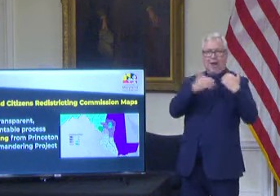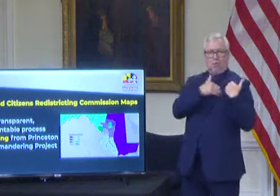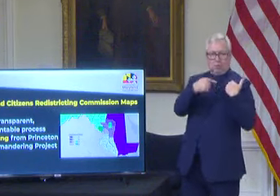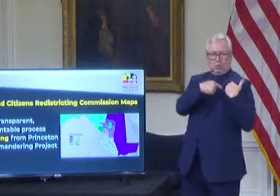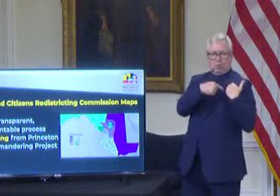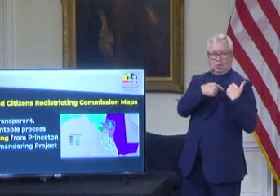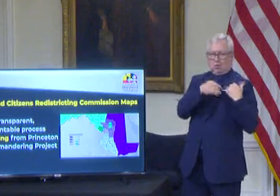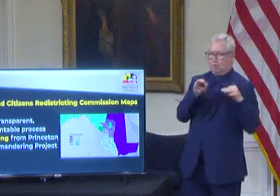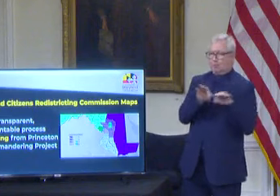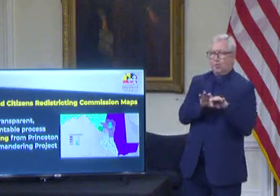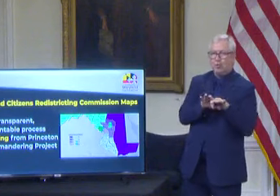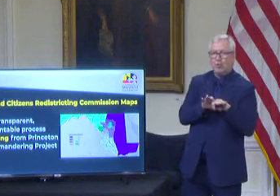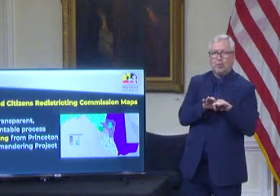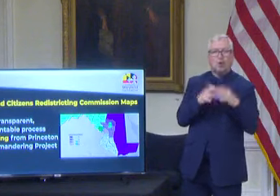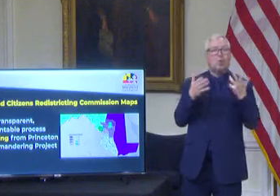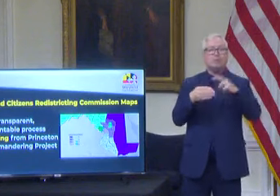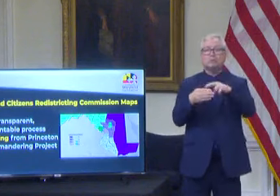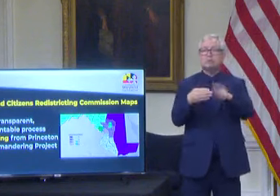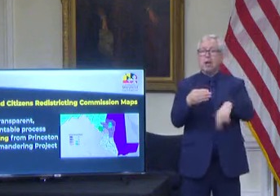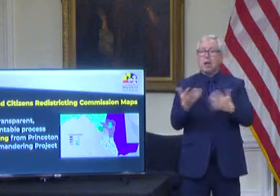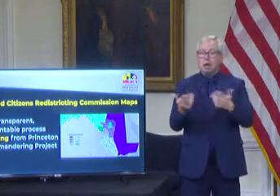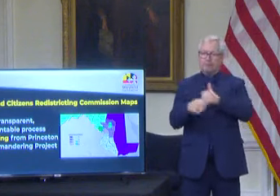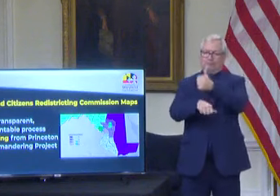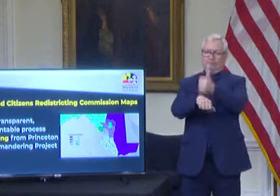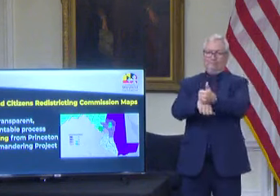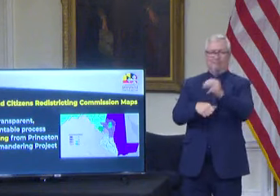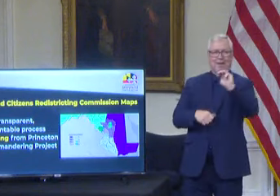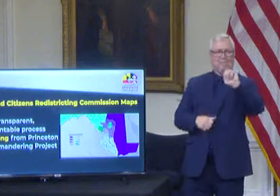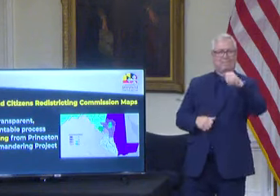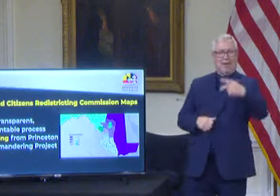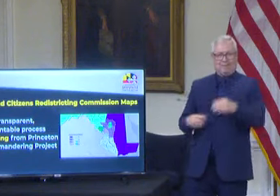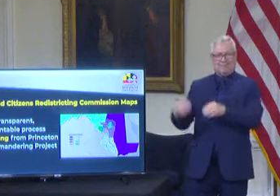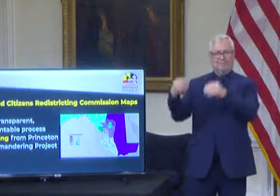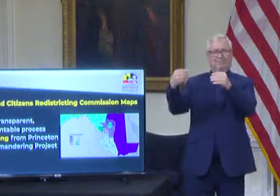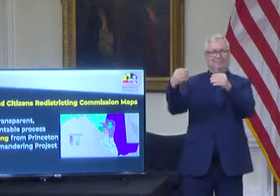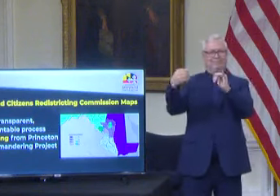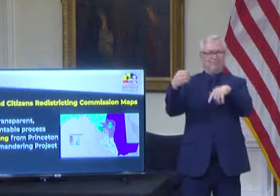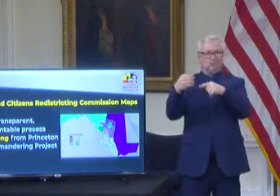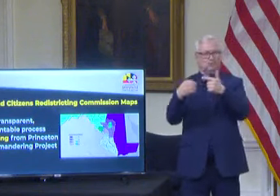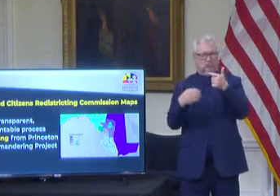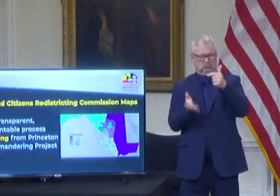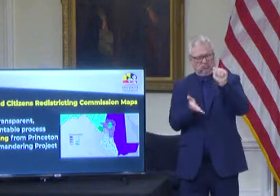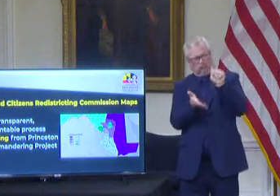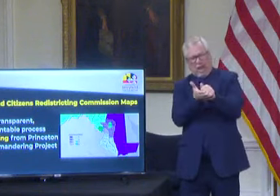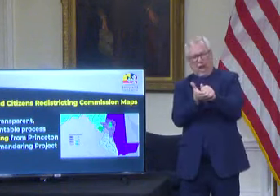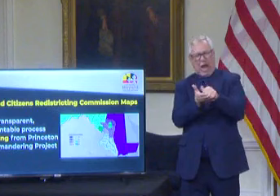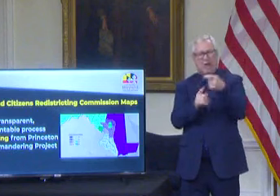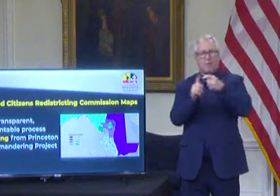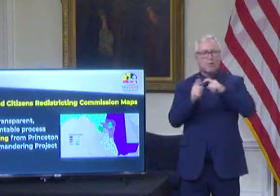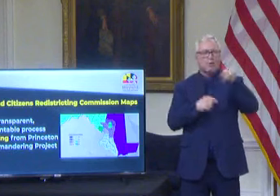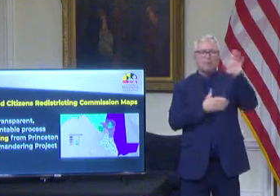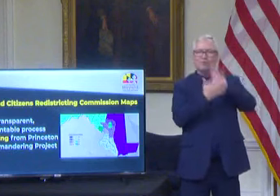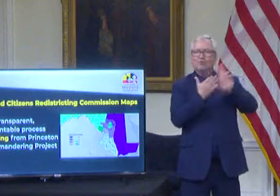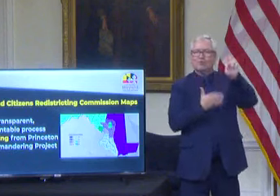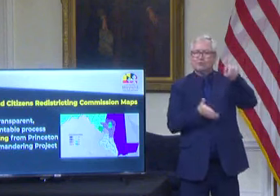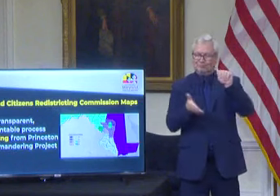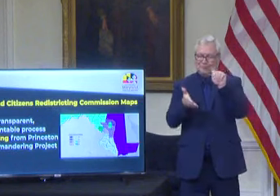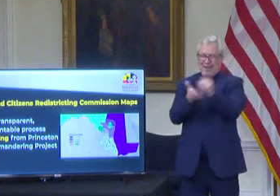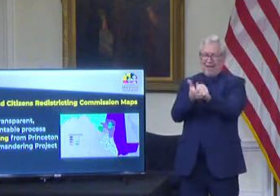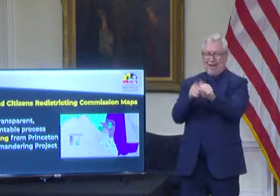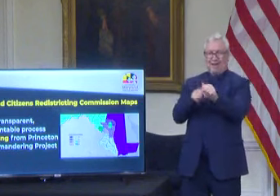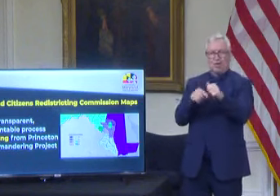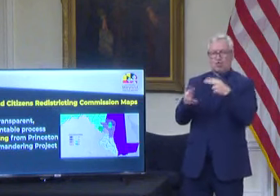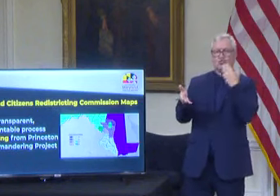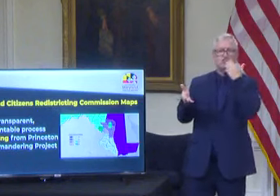results was a set of maps that received a grade of A for fairness by the Princeton gerrymandering project.